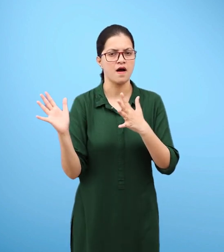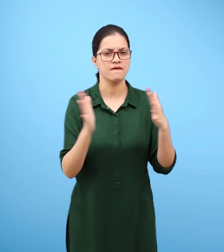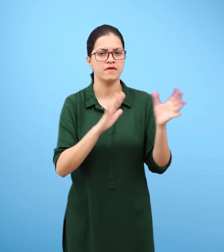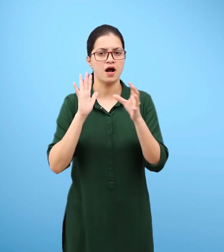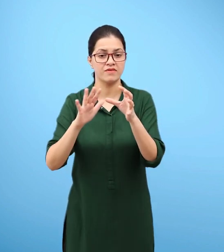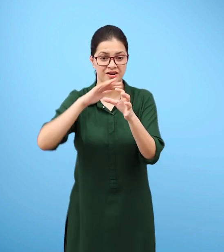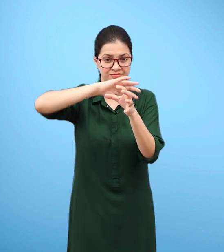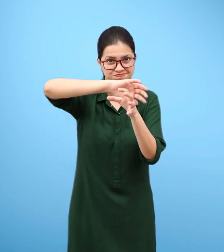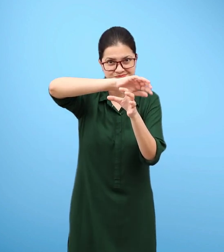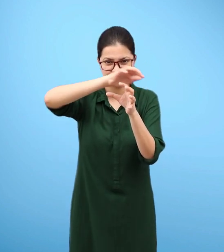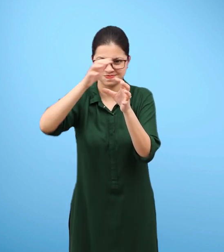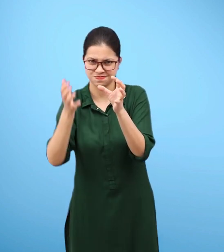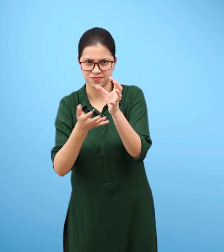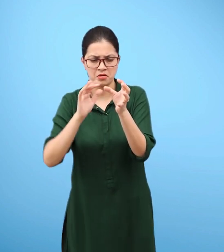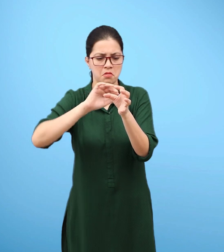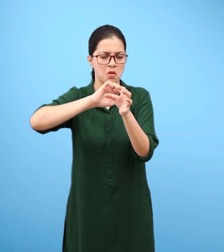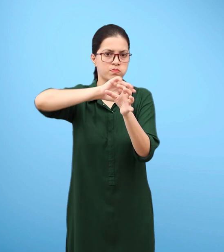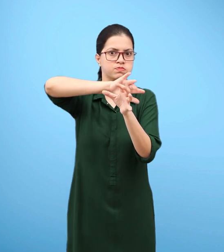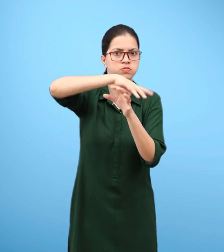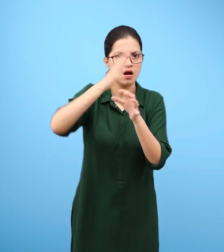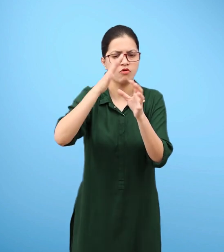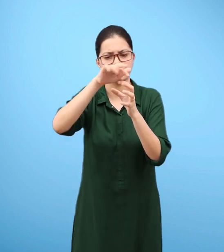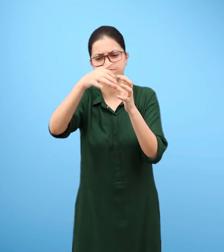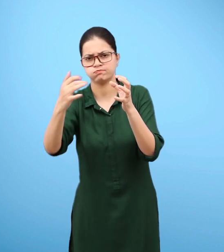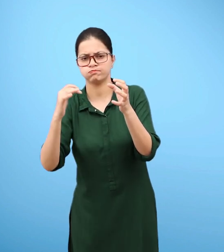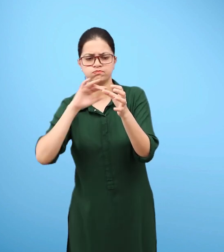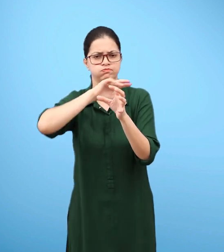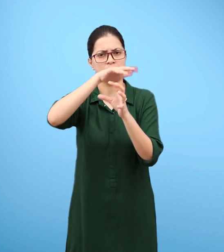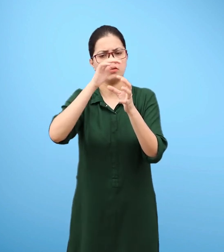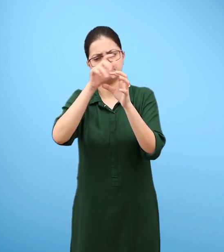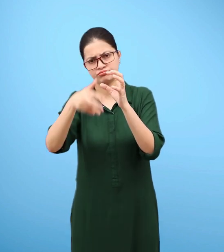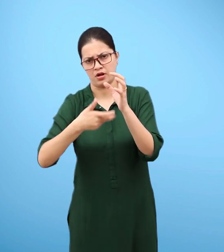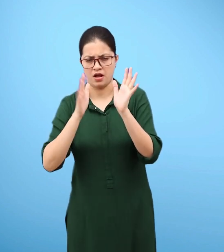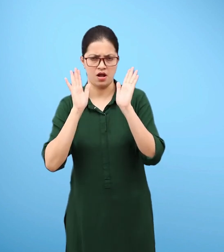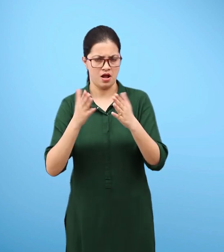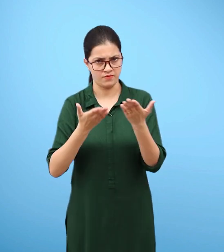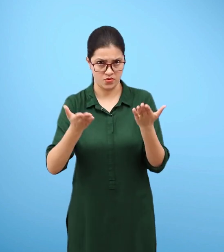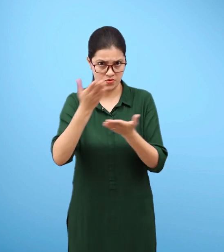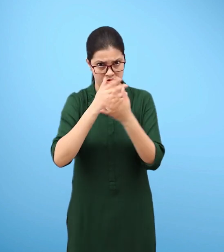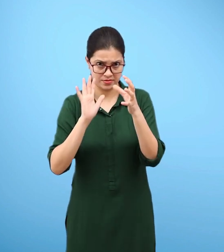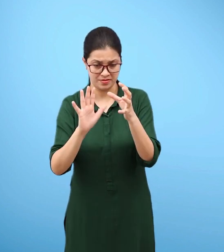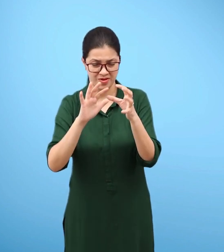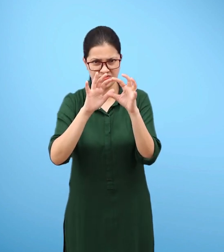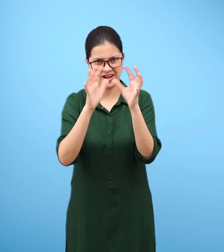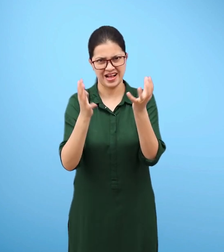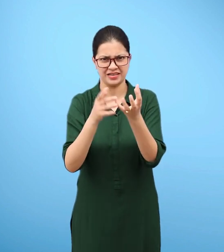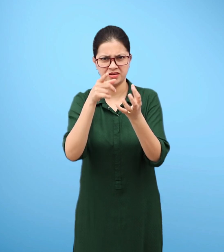This layer extends up to many kilometres above the surface of the earth and is called atmosphere.